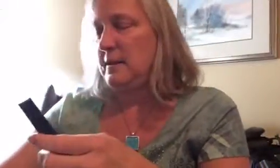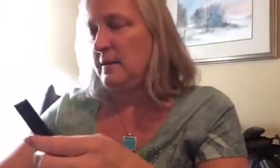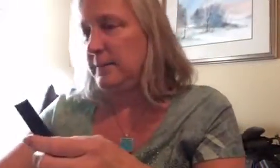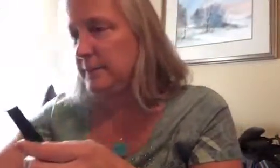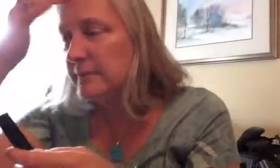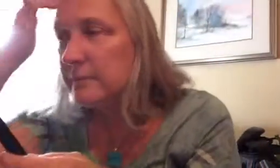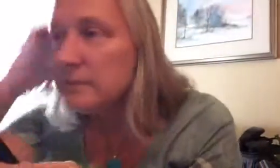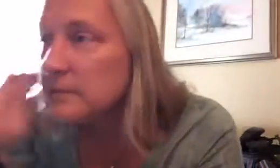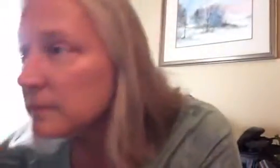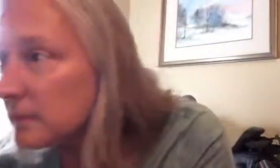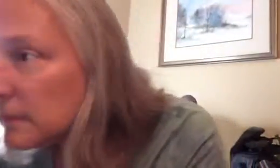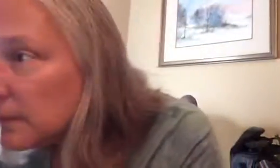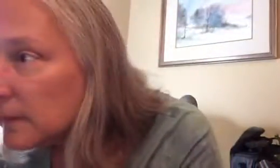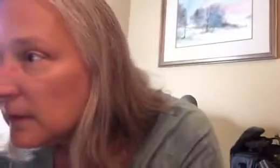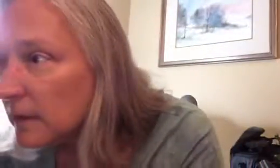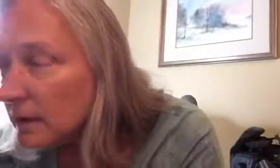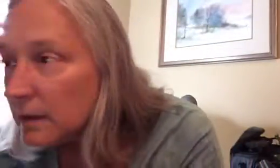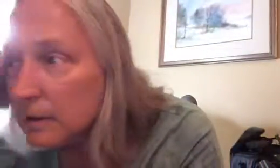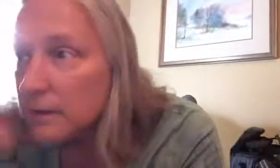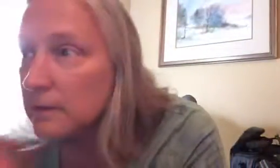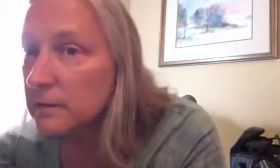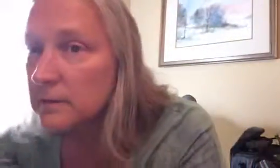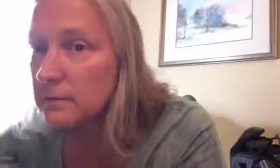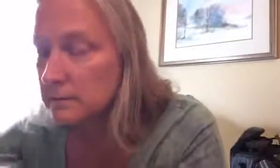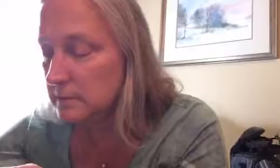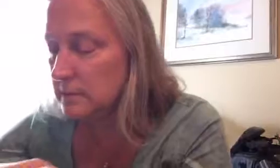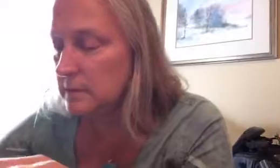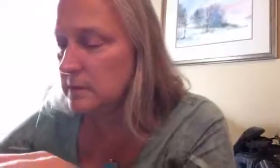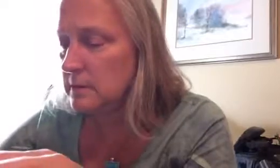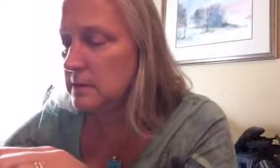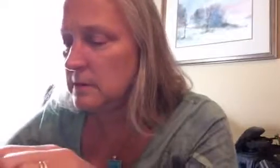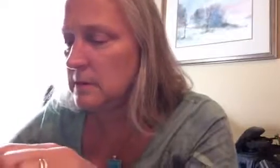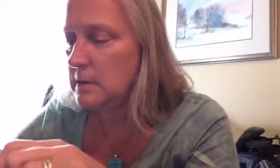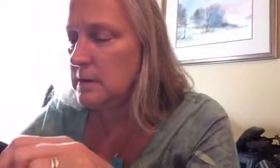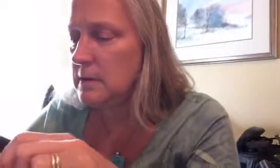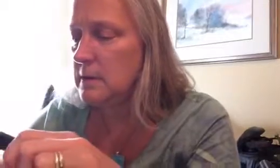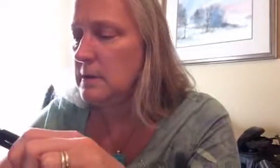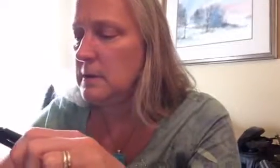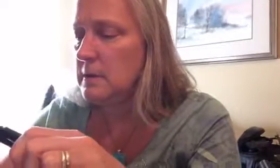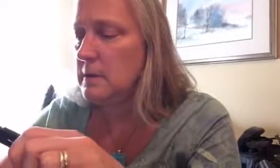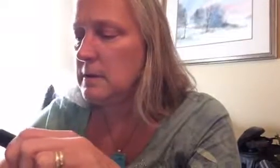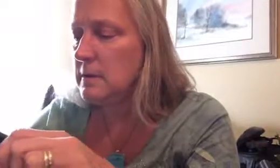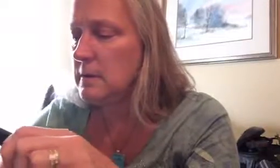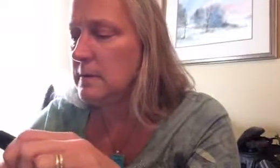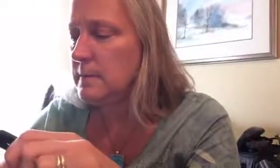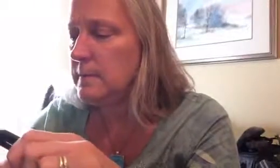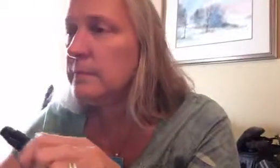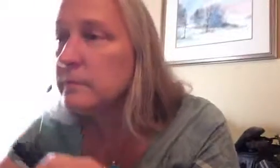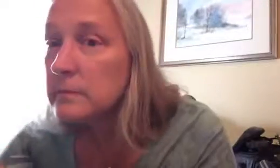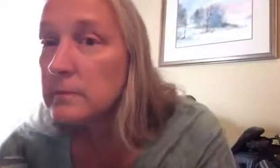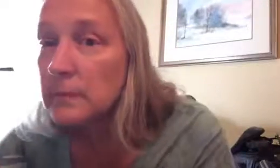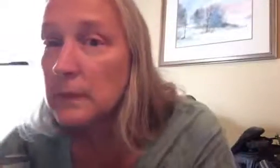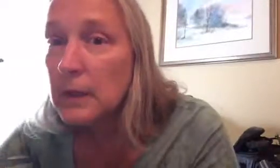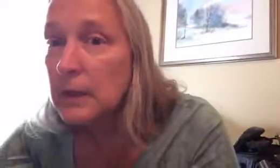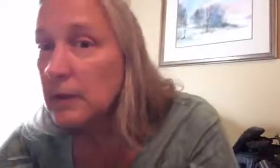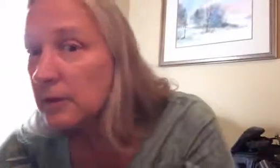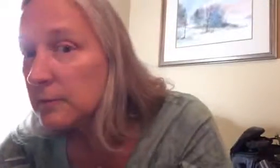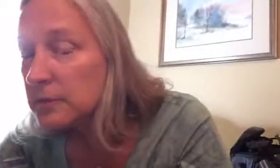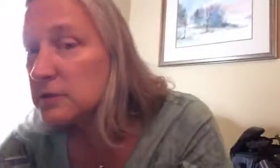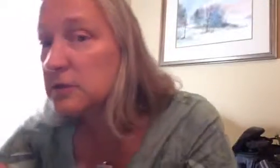i'm just